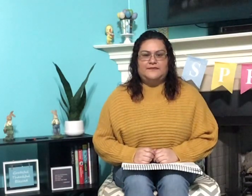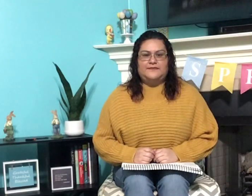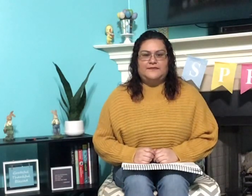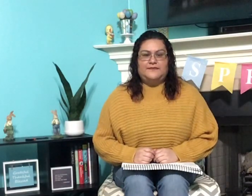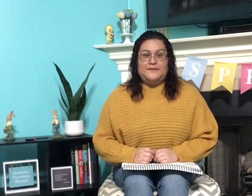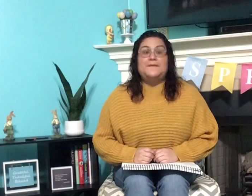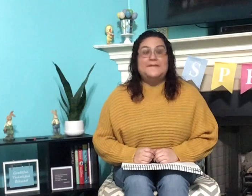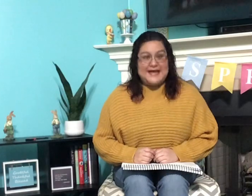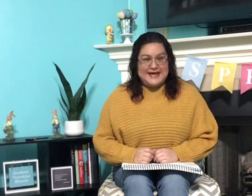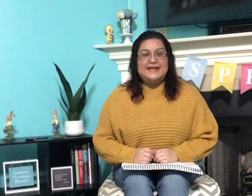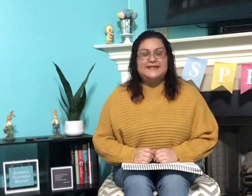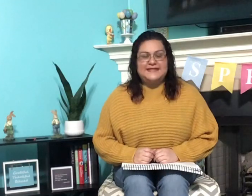Met